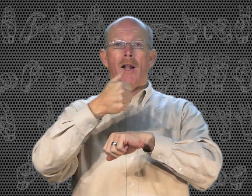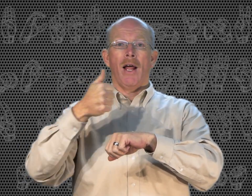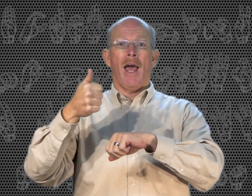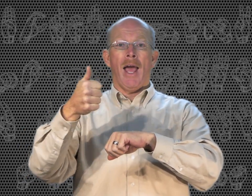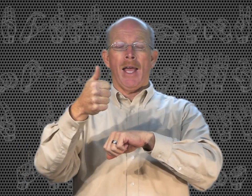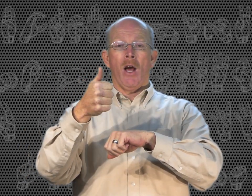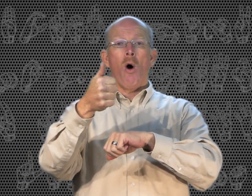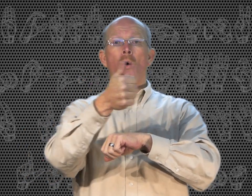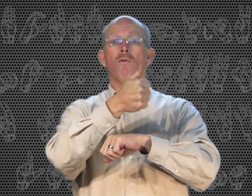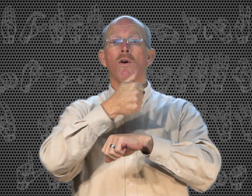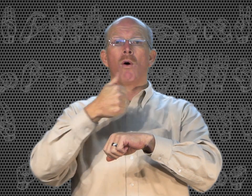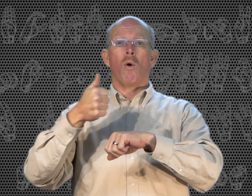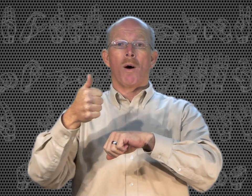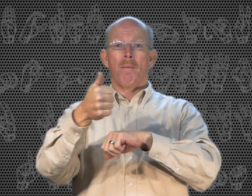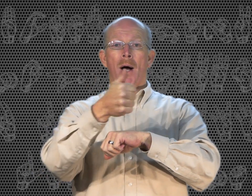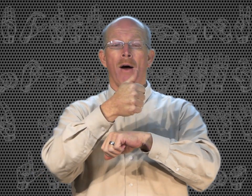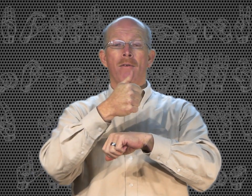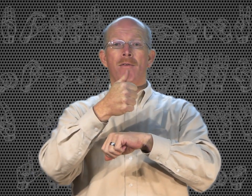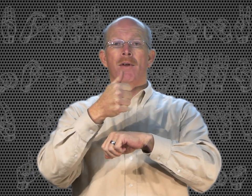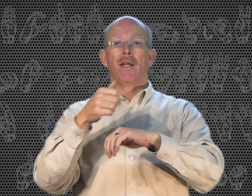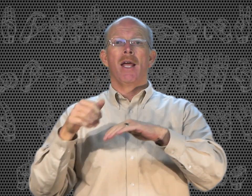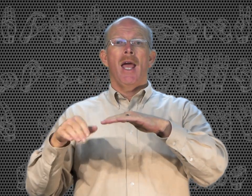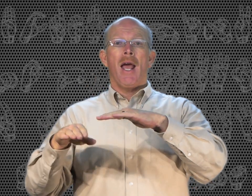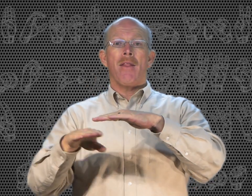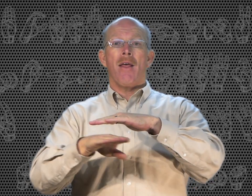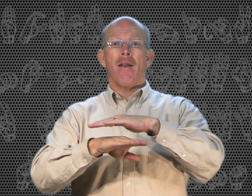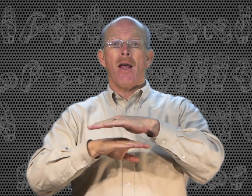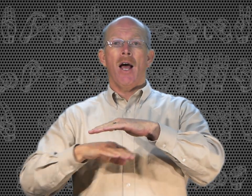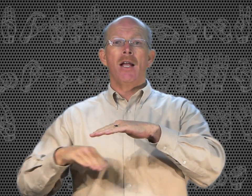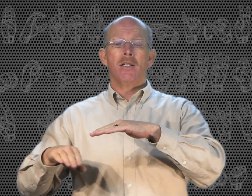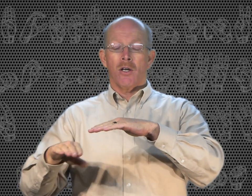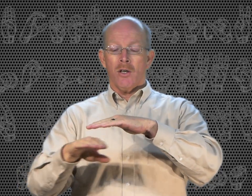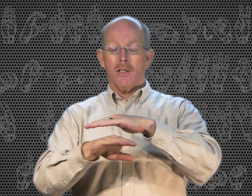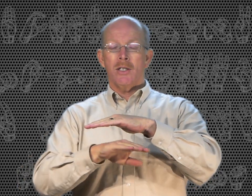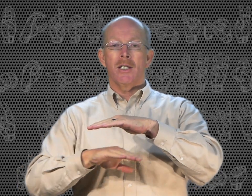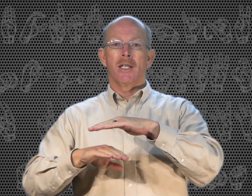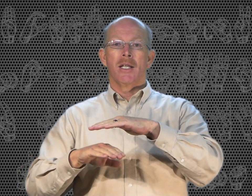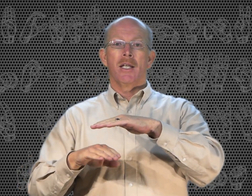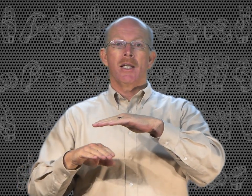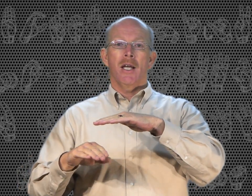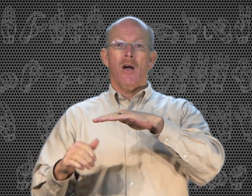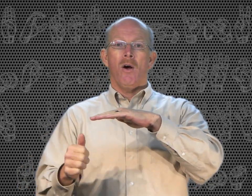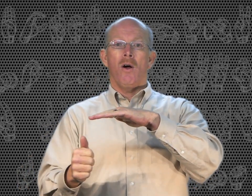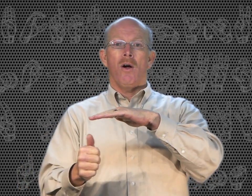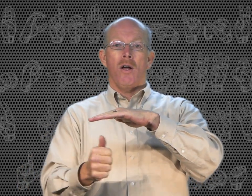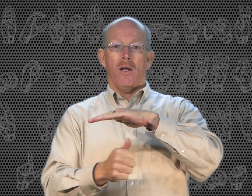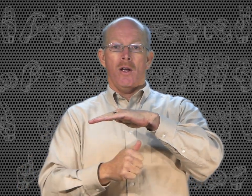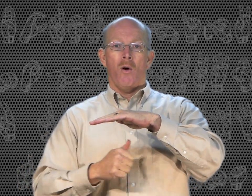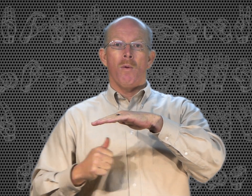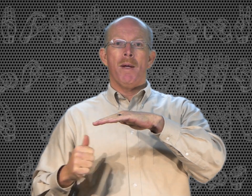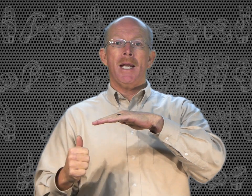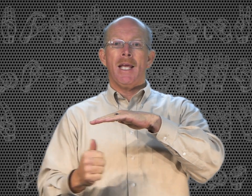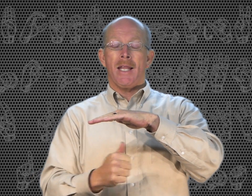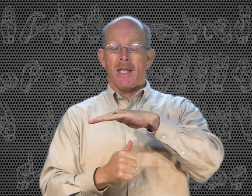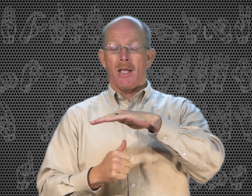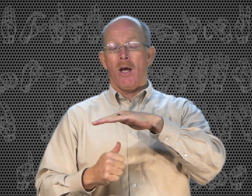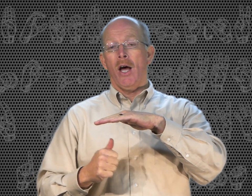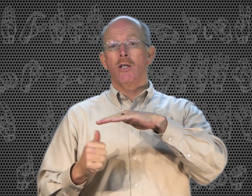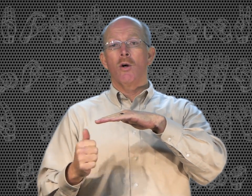A. Over or above. And then under or beneath. Under